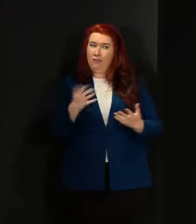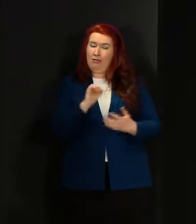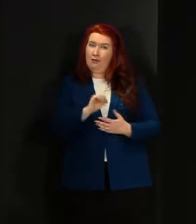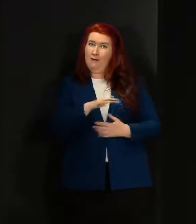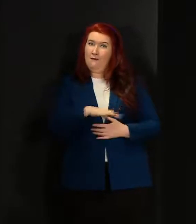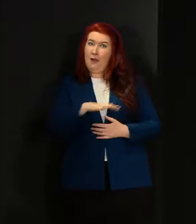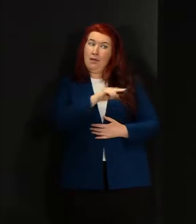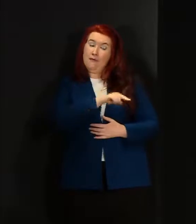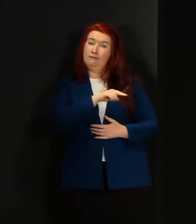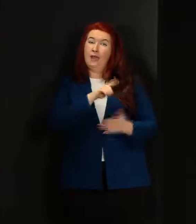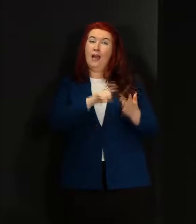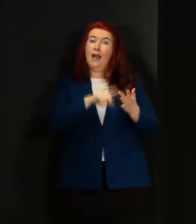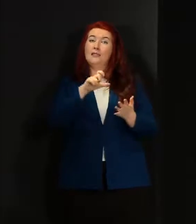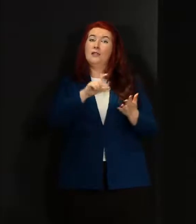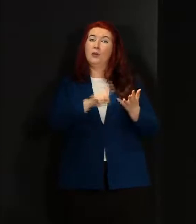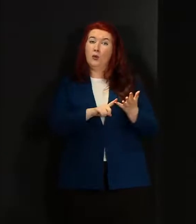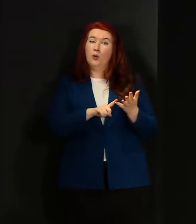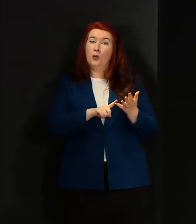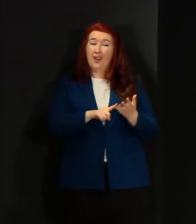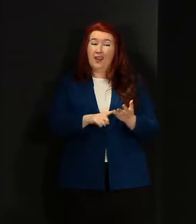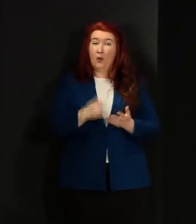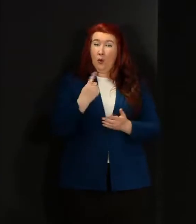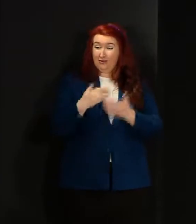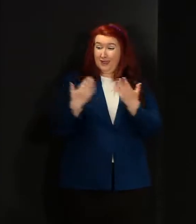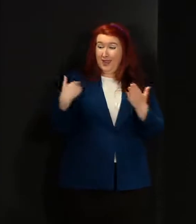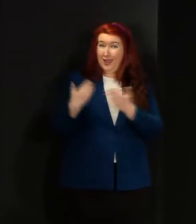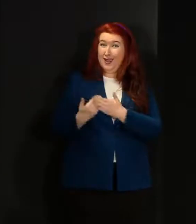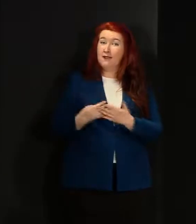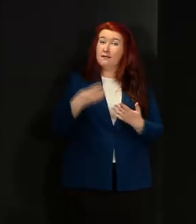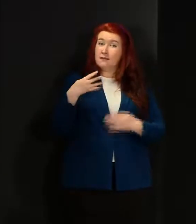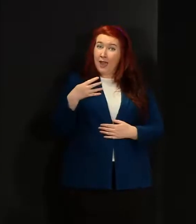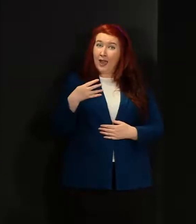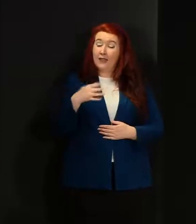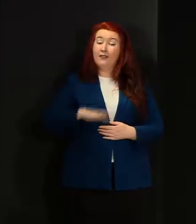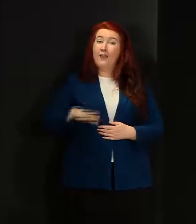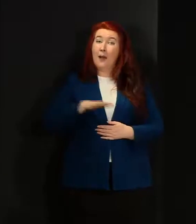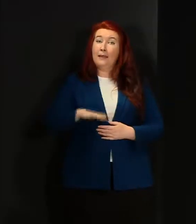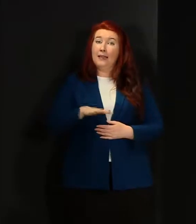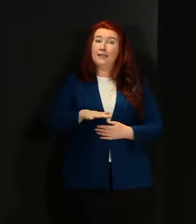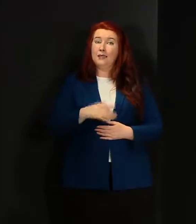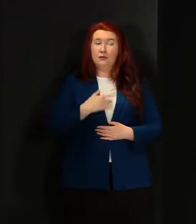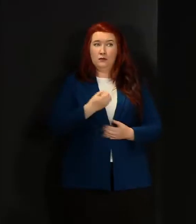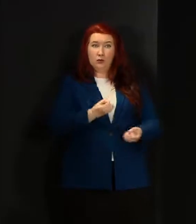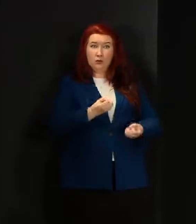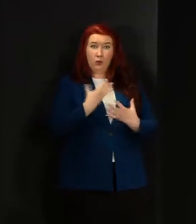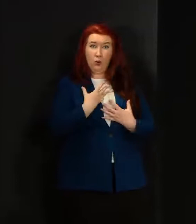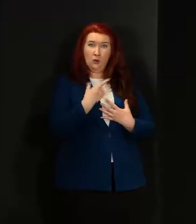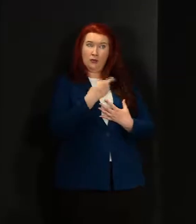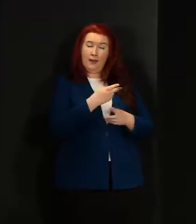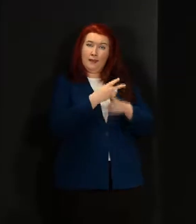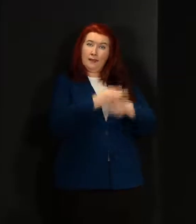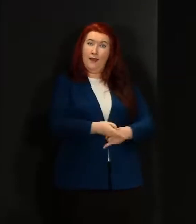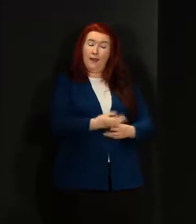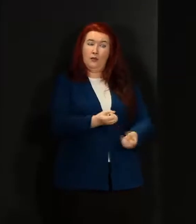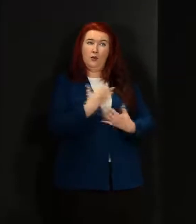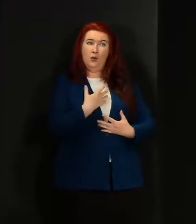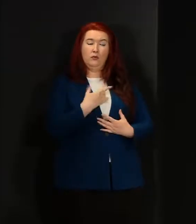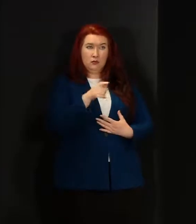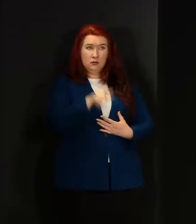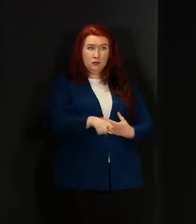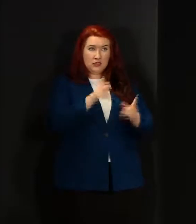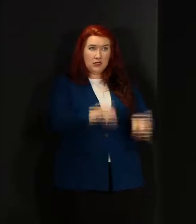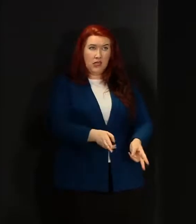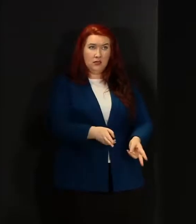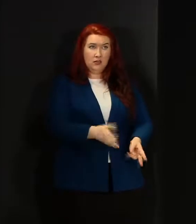units. And there are nine families in the last 24 hours who have had to be told by a care team that their loved one has